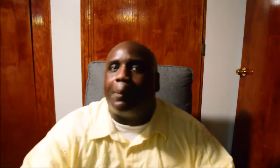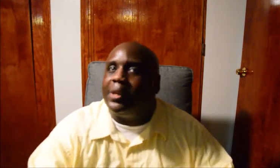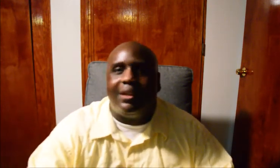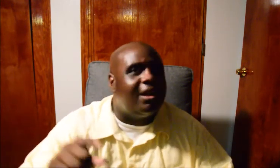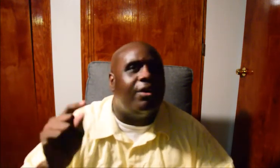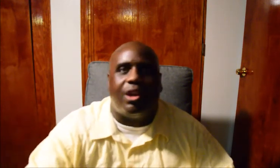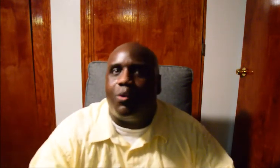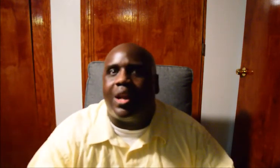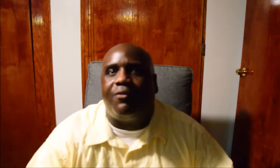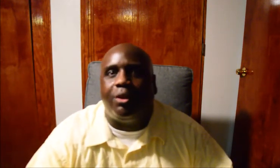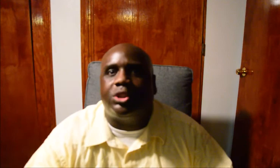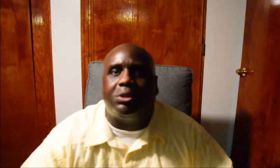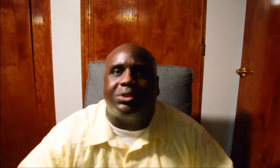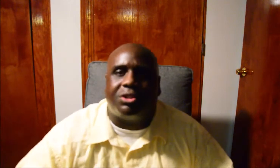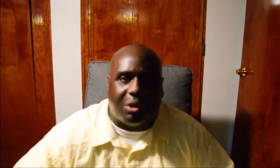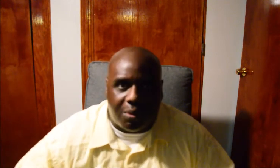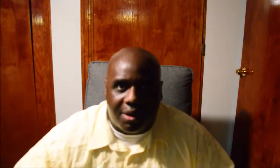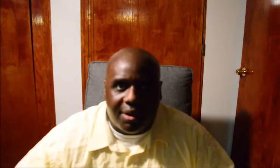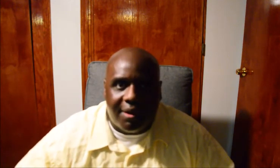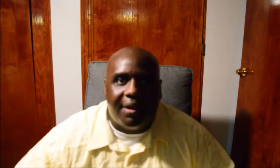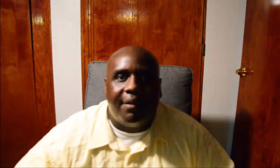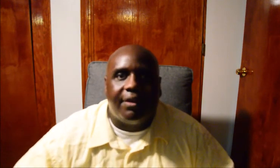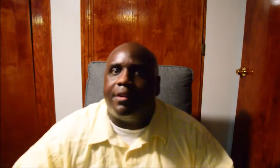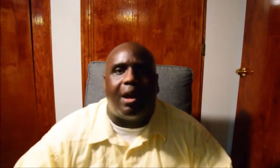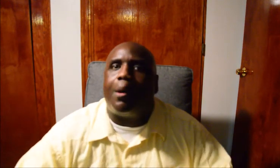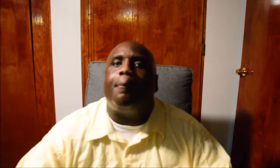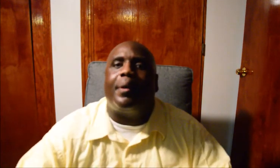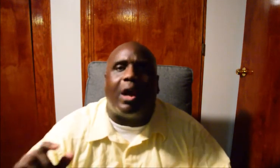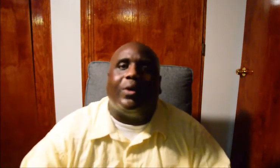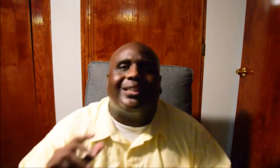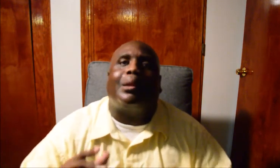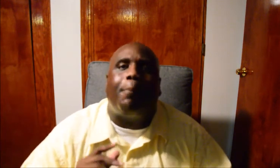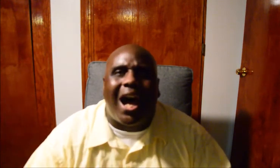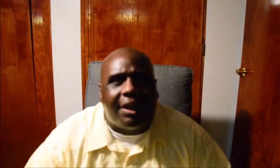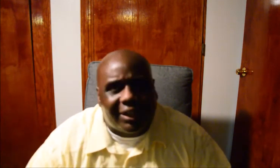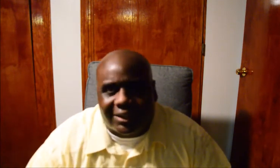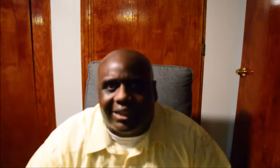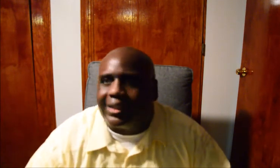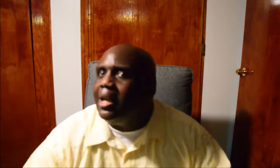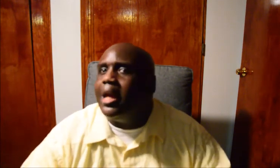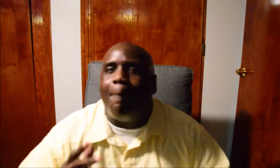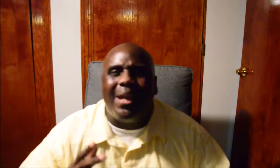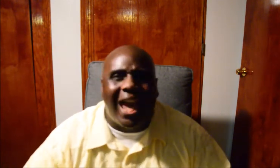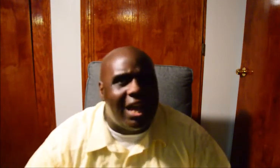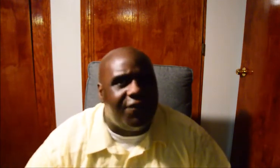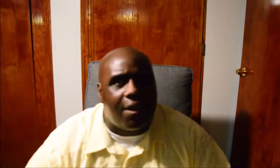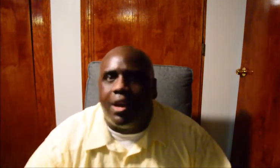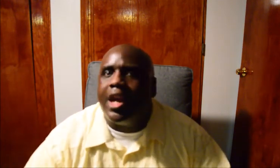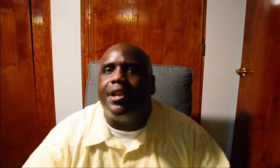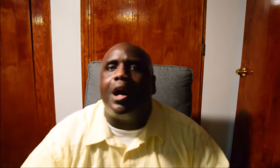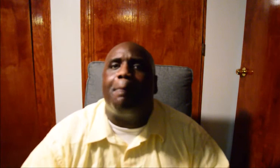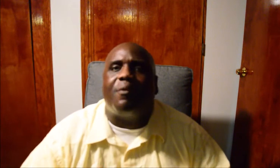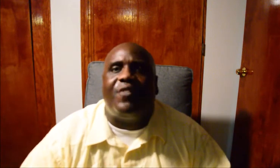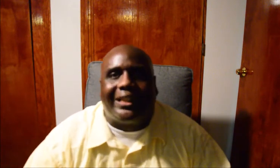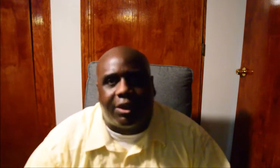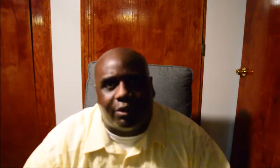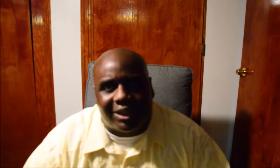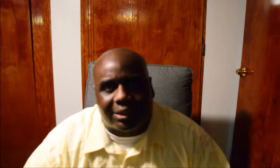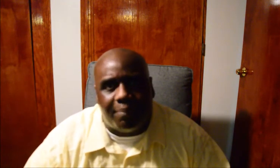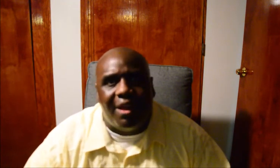That's completely on you, whatever you choose to do. No, no, it's the policies and behavior and